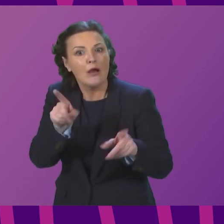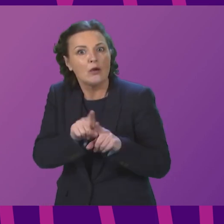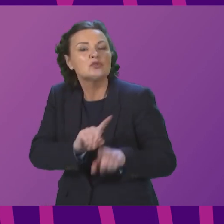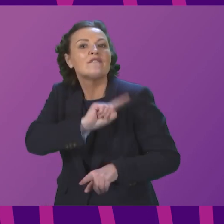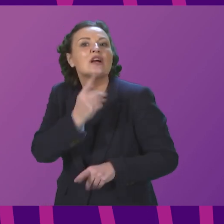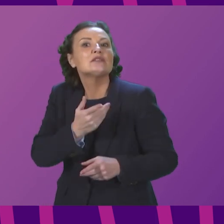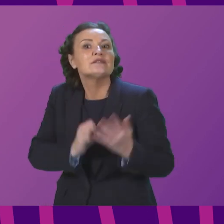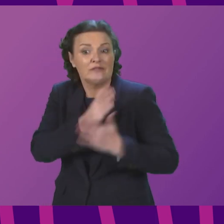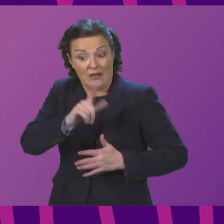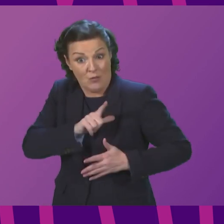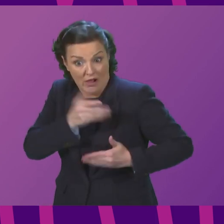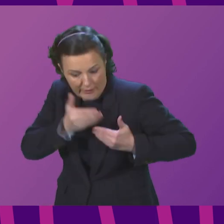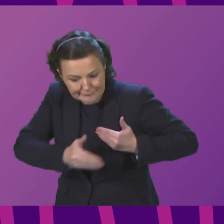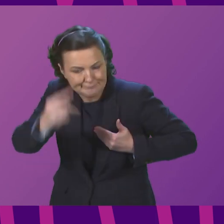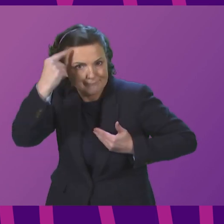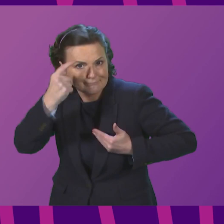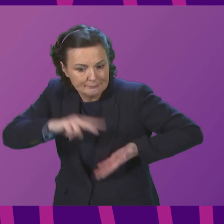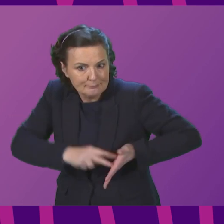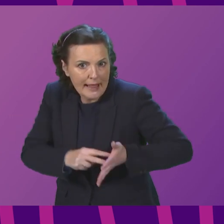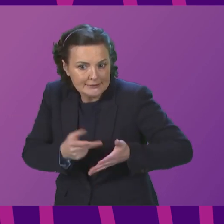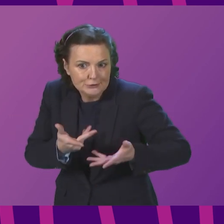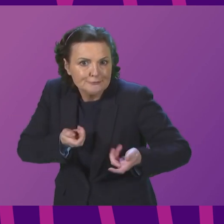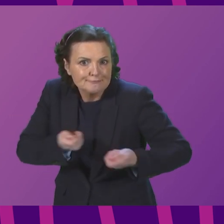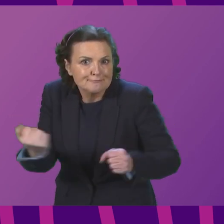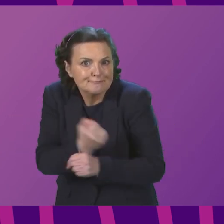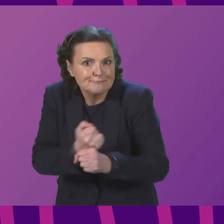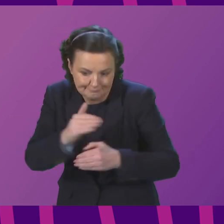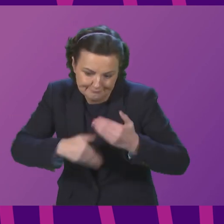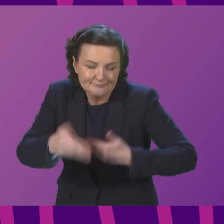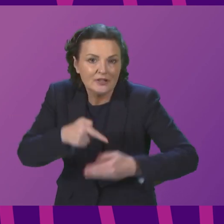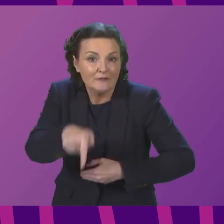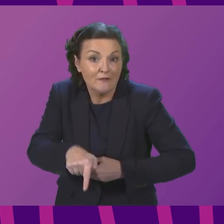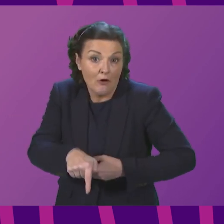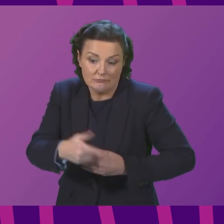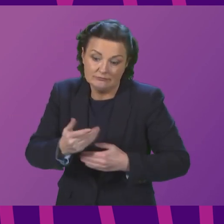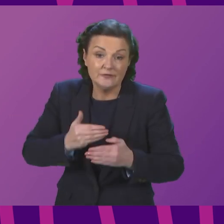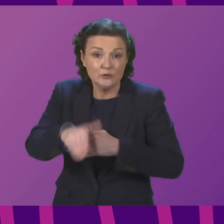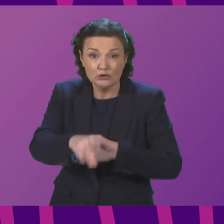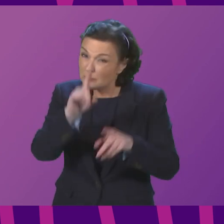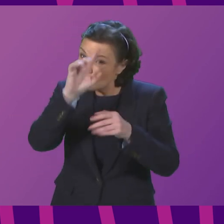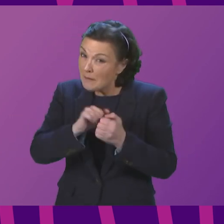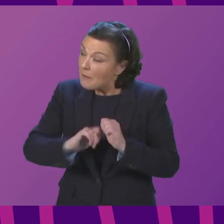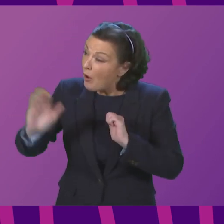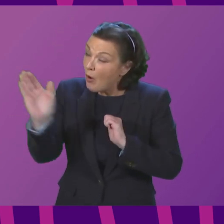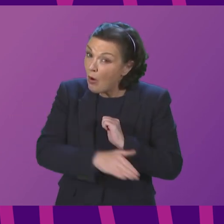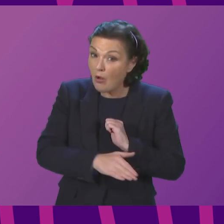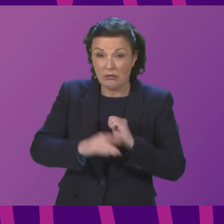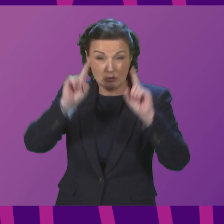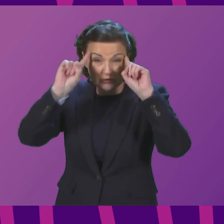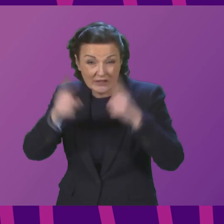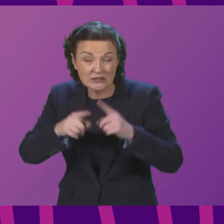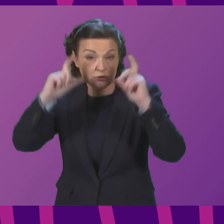for the future. Of course, all higher education institutions must comply with terms set out by the Scottish Funding